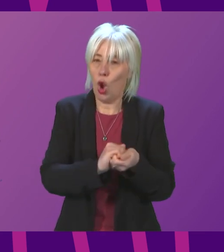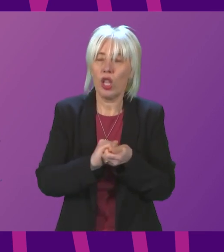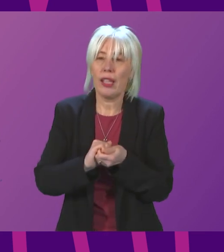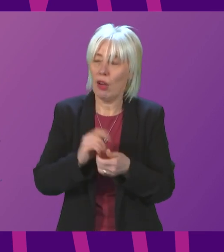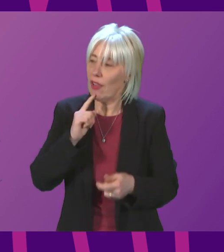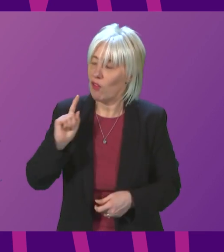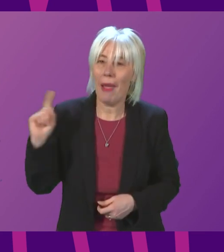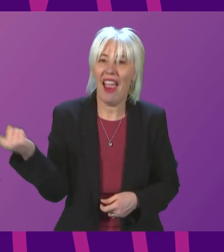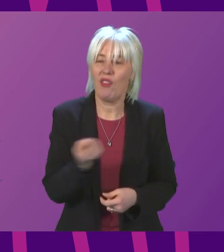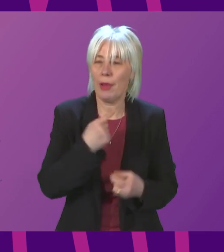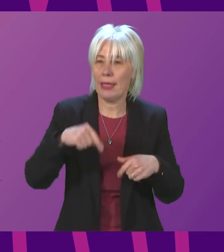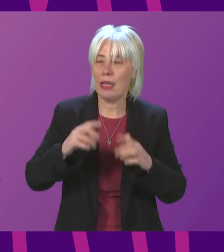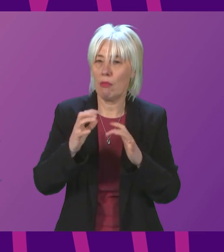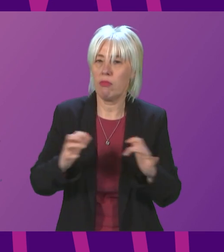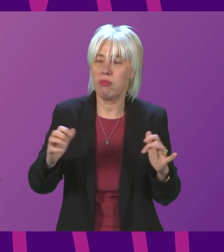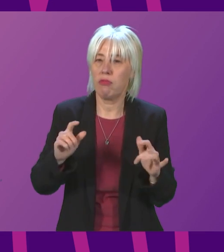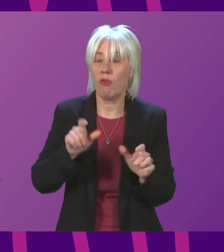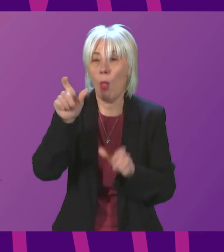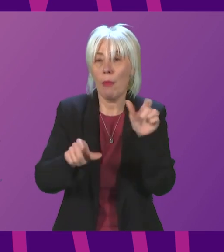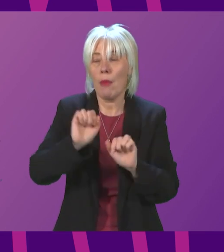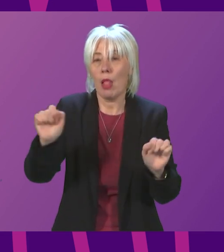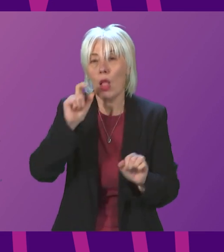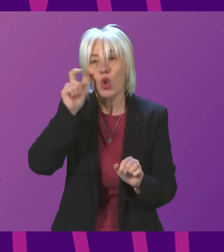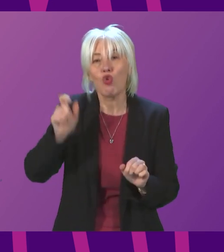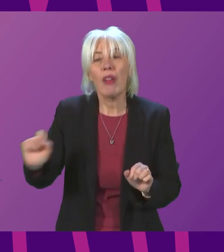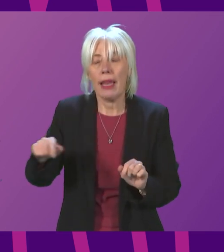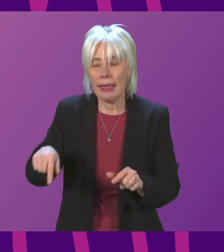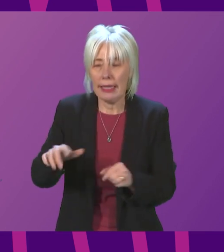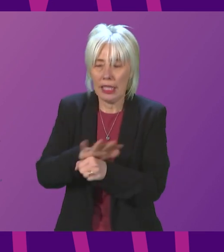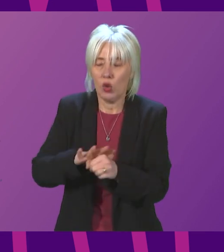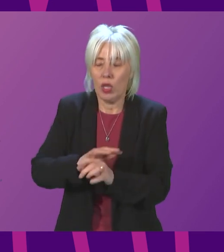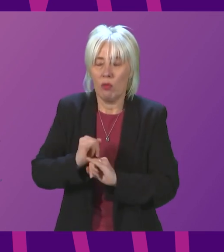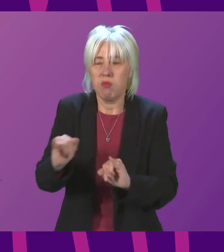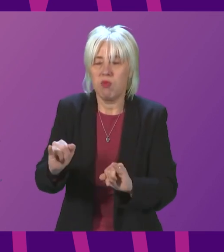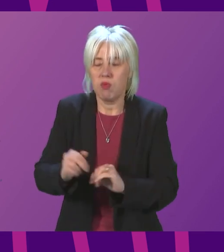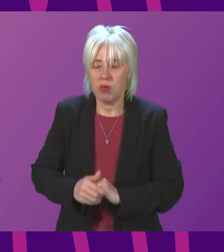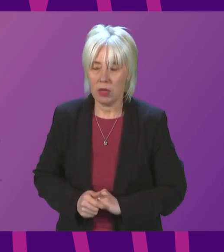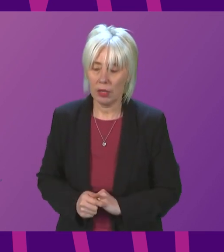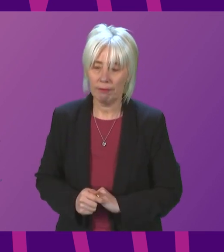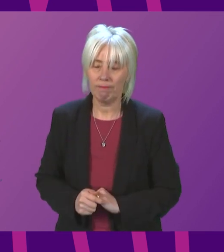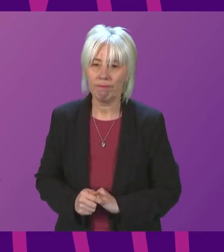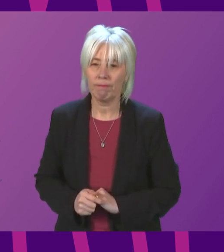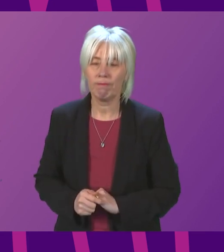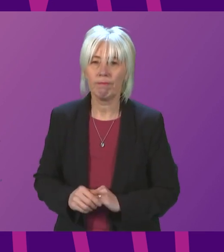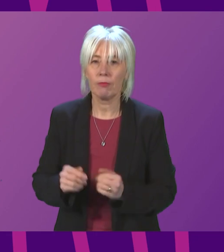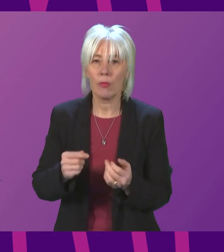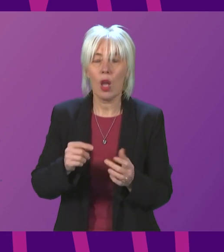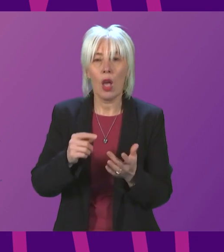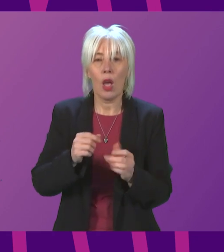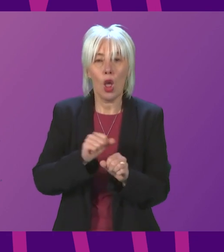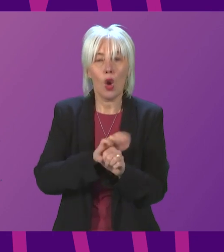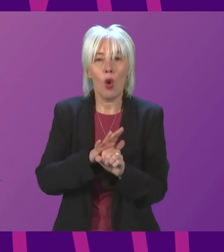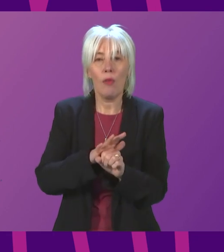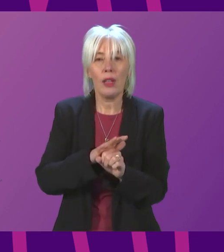by all sides of the Chamber for the people of Ukraine in this deepening crisis? Presiding Officer, far from abolishing COVID ID card